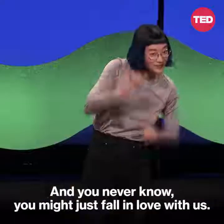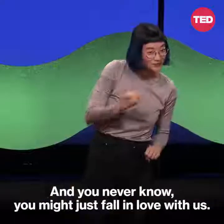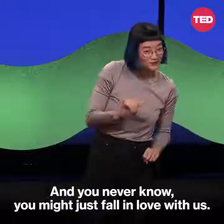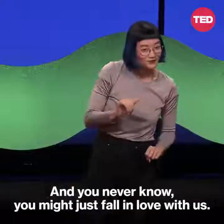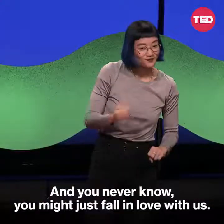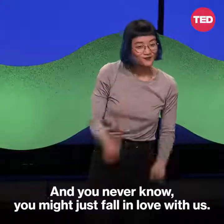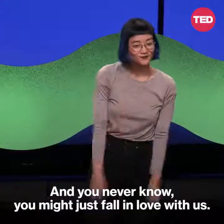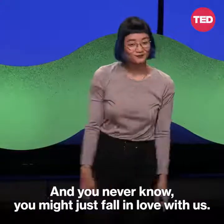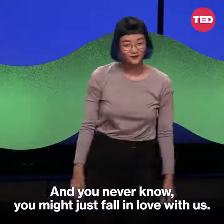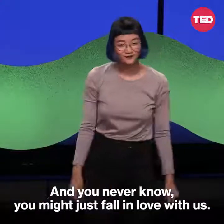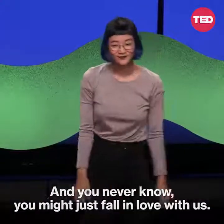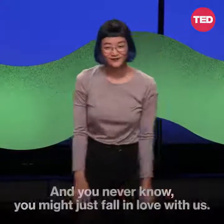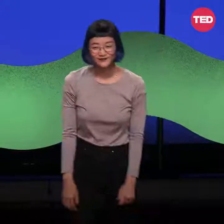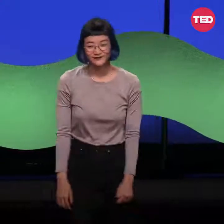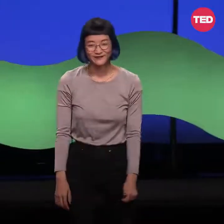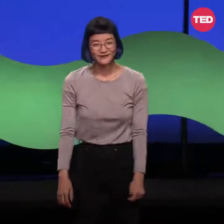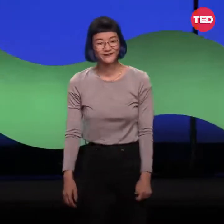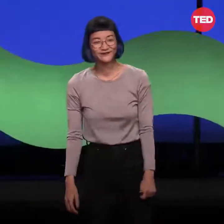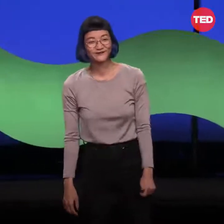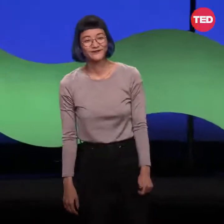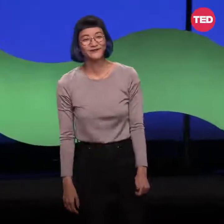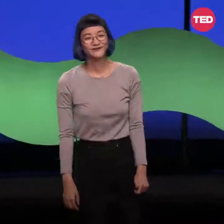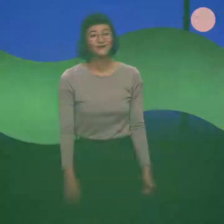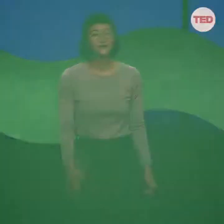might just fall in love with us. Thank you.